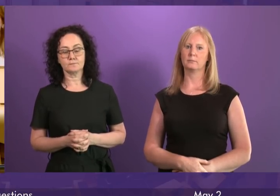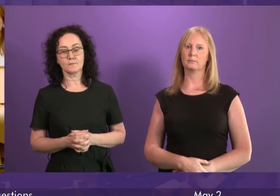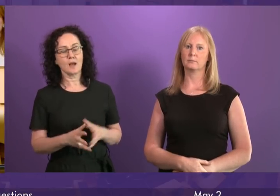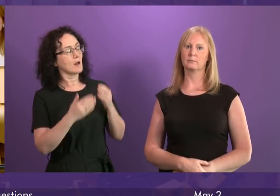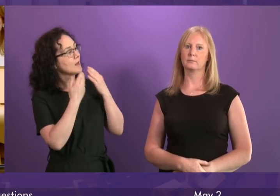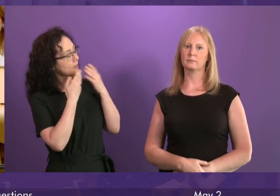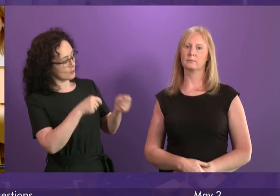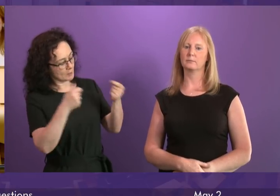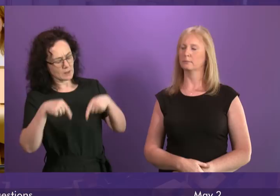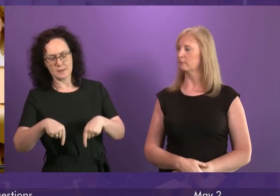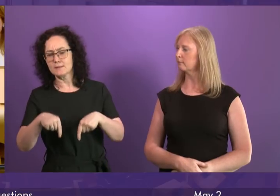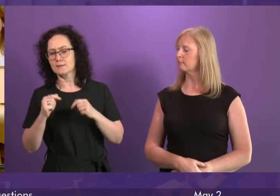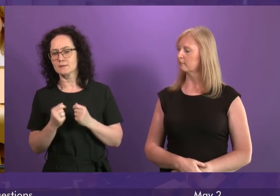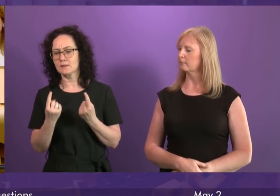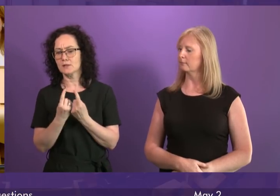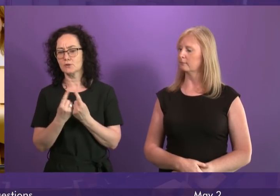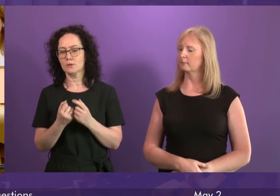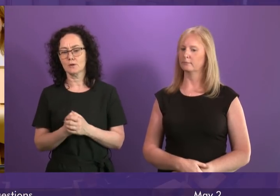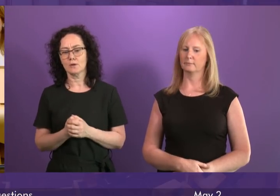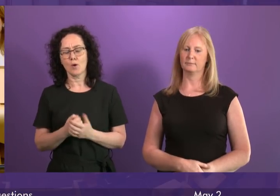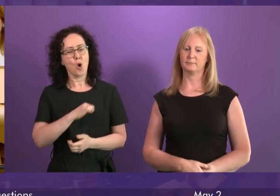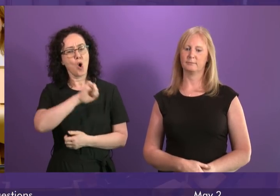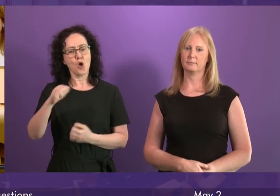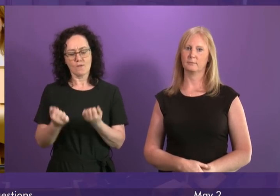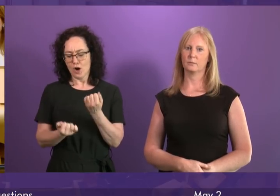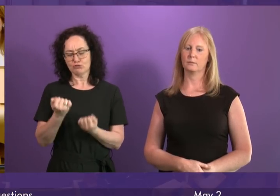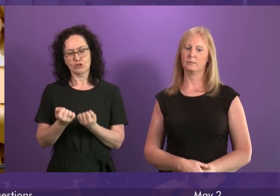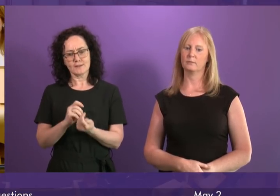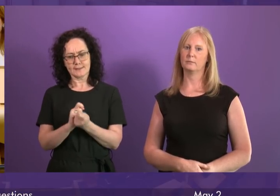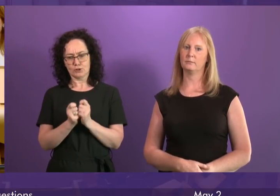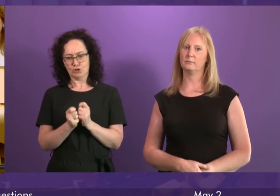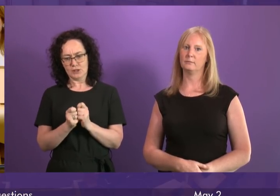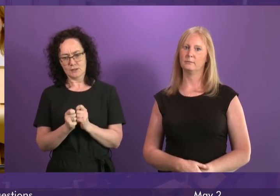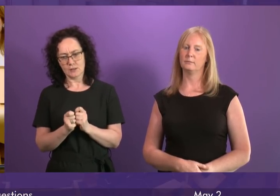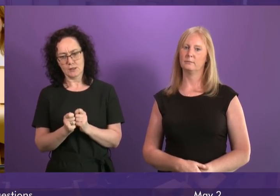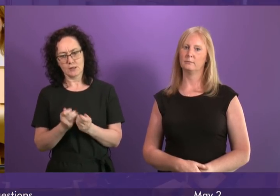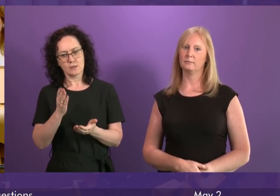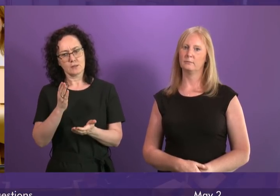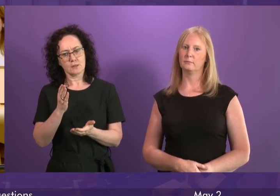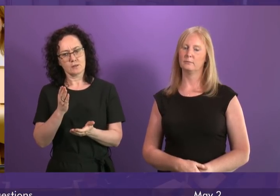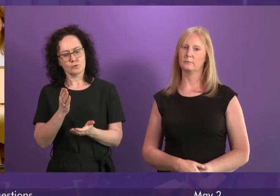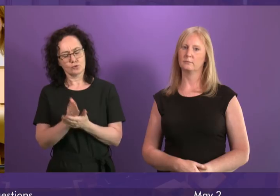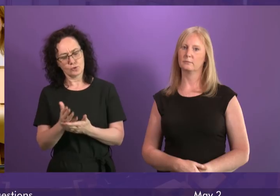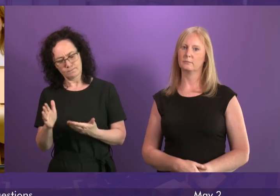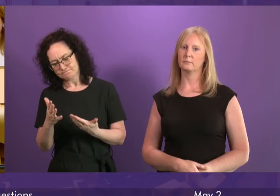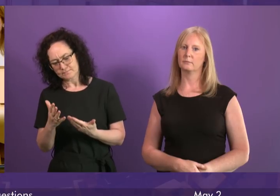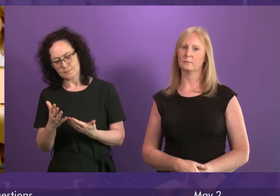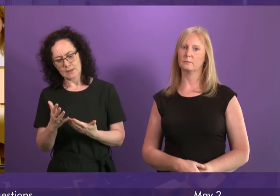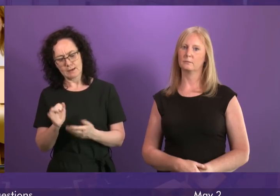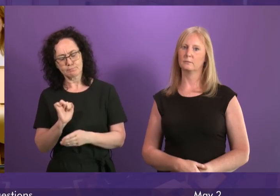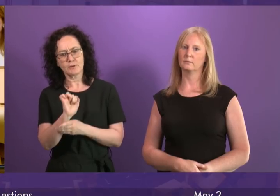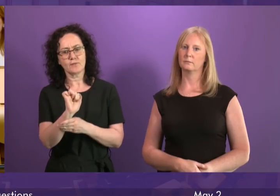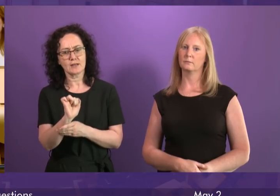Kezia Dugdale for raising this issue. In all of the justice reforms we are taking forward to tackle violence against women, rape,